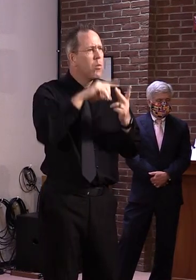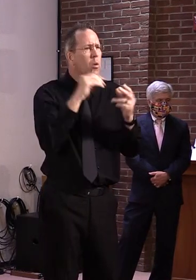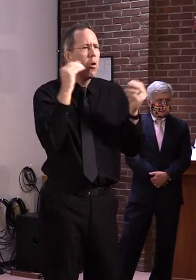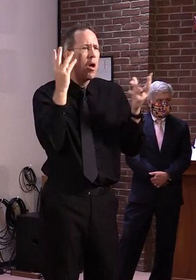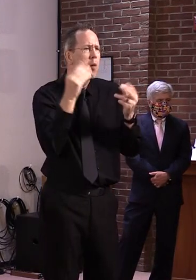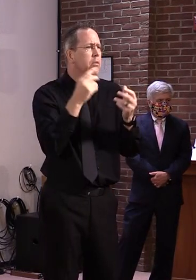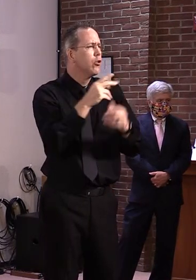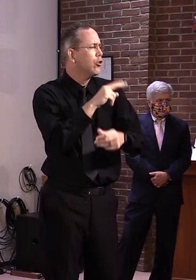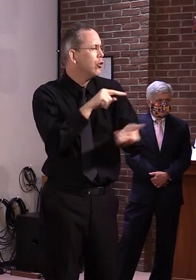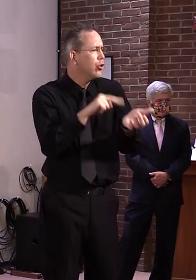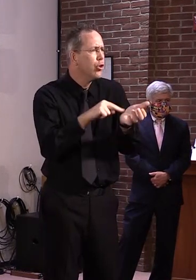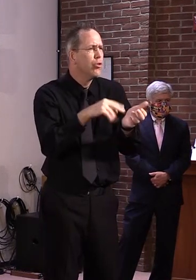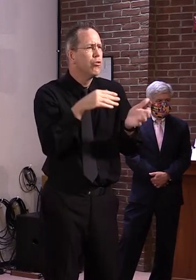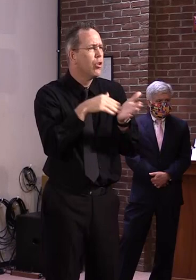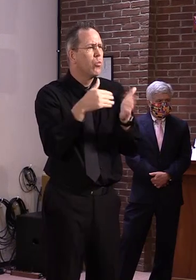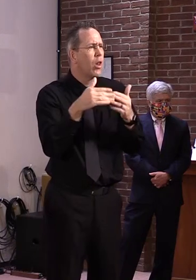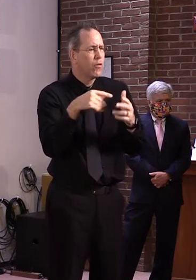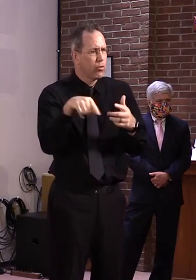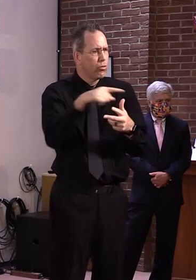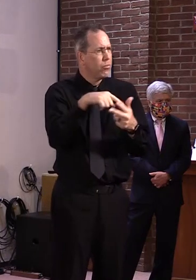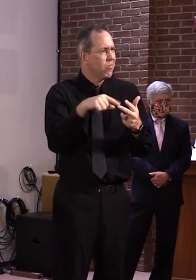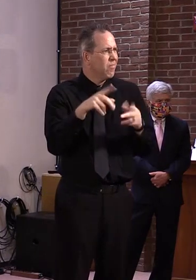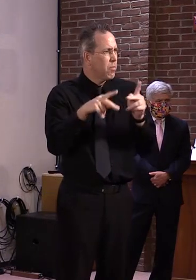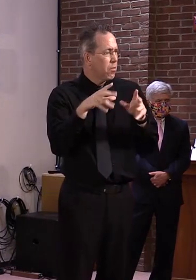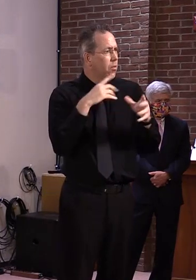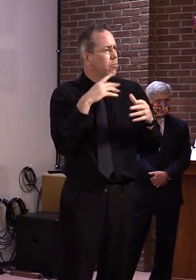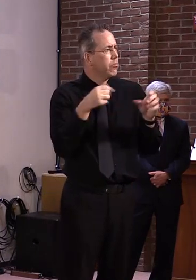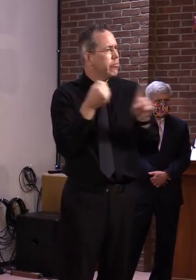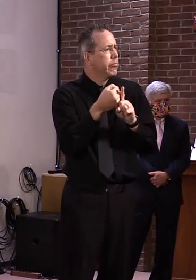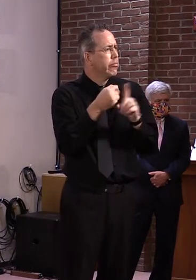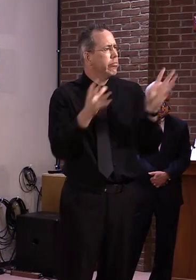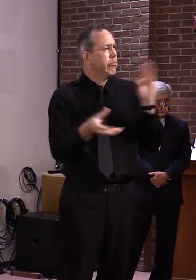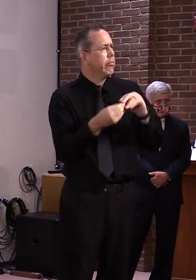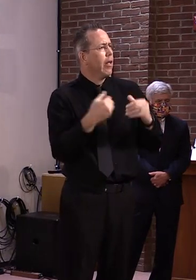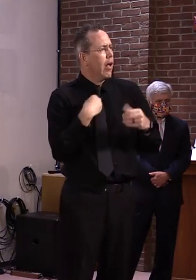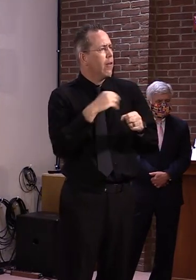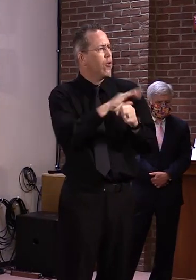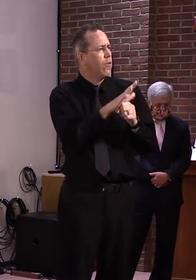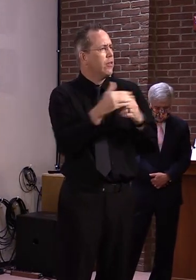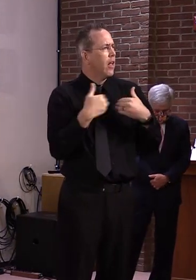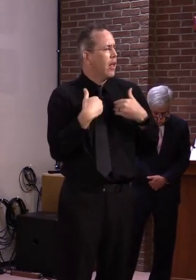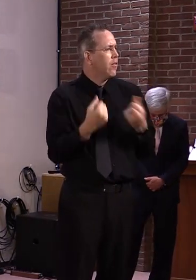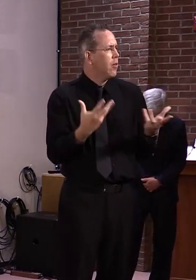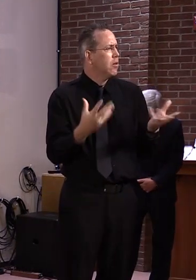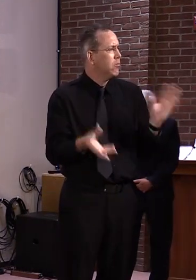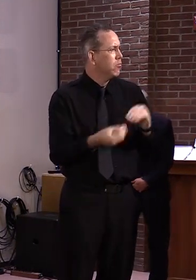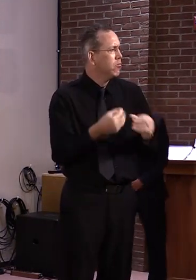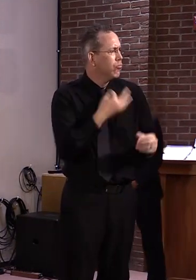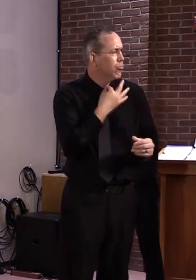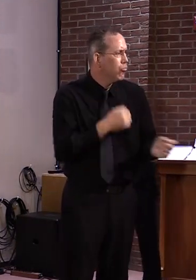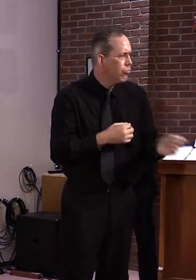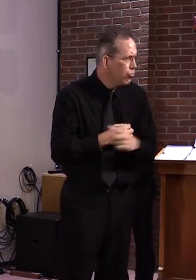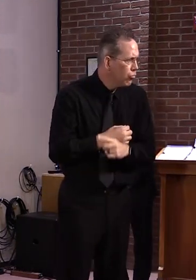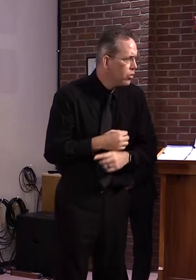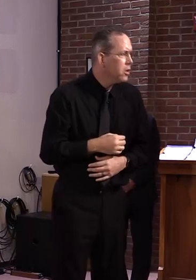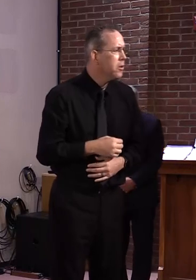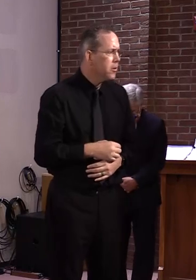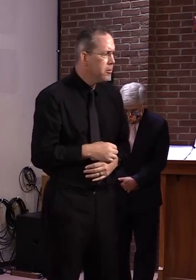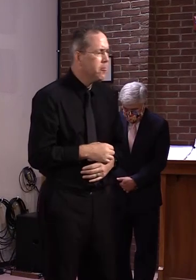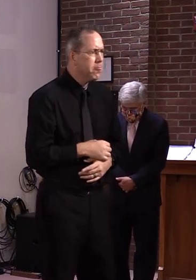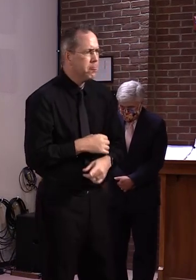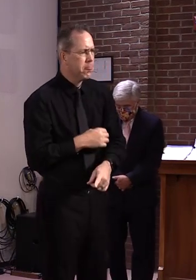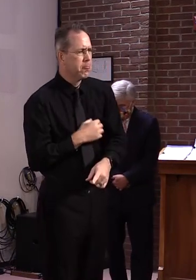We have actually been asking departments to provide that information on a daily or